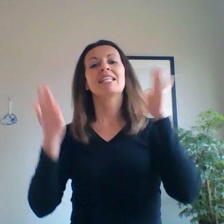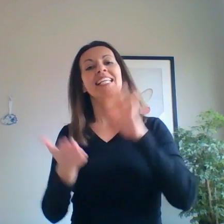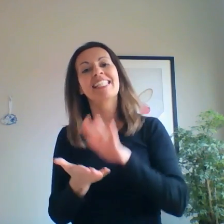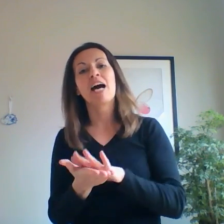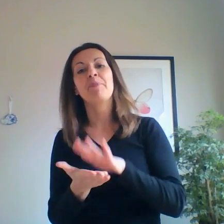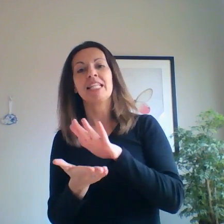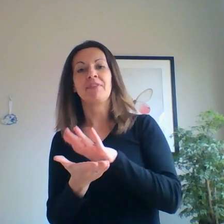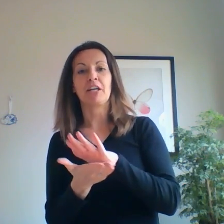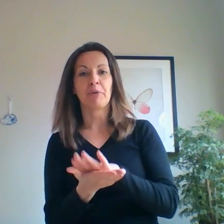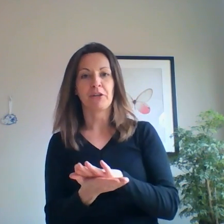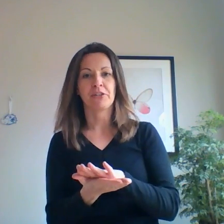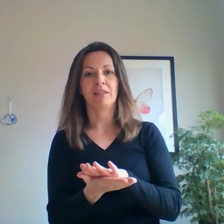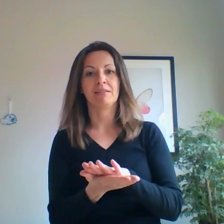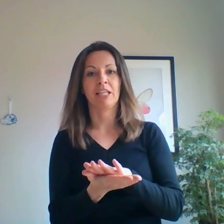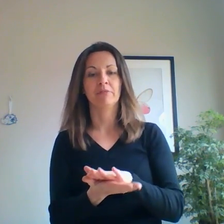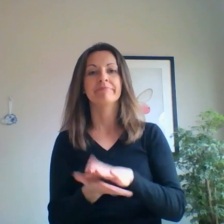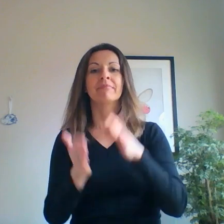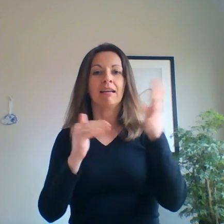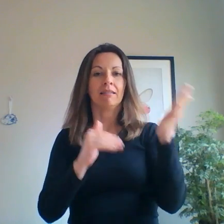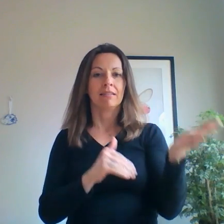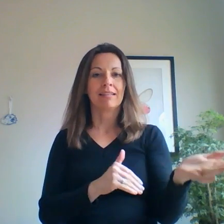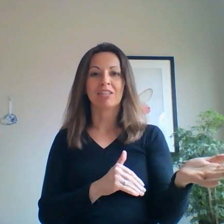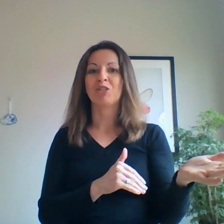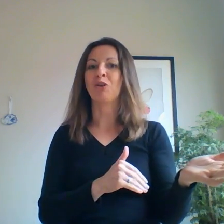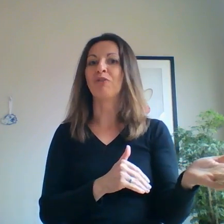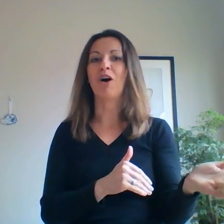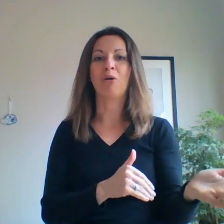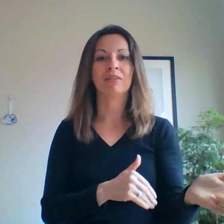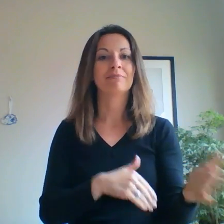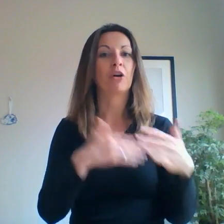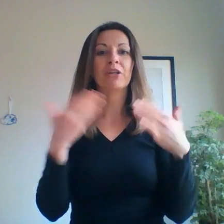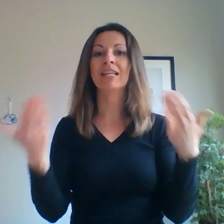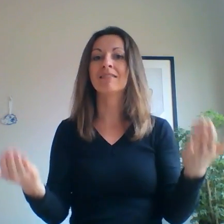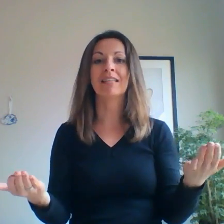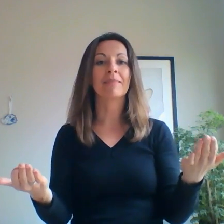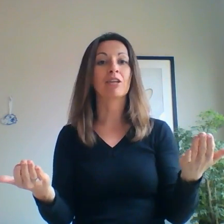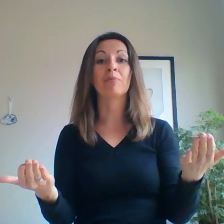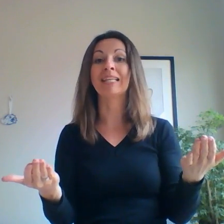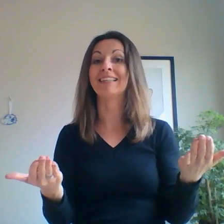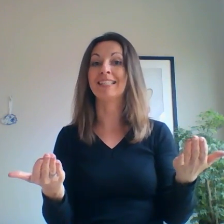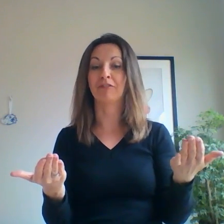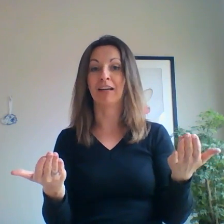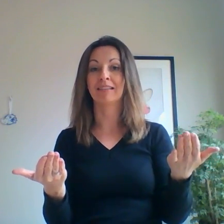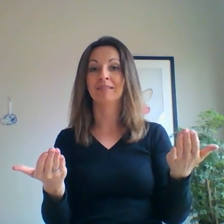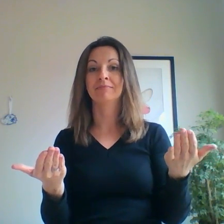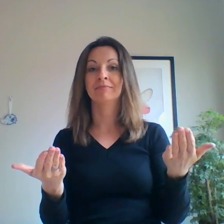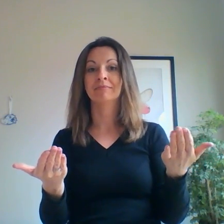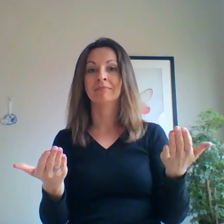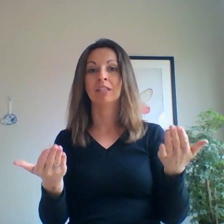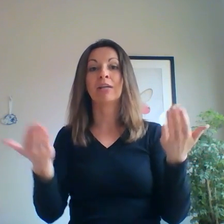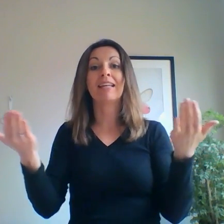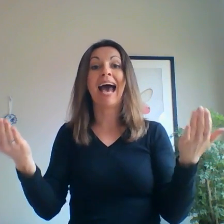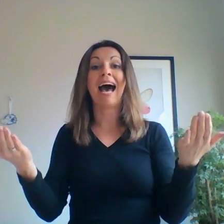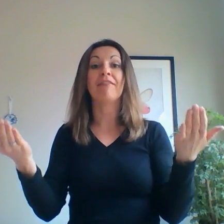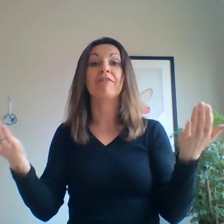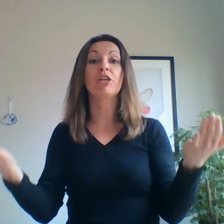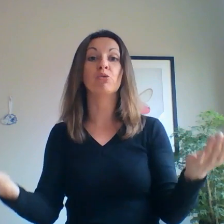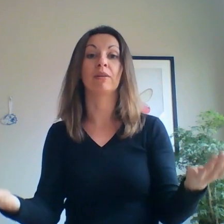an example that's very personal to you such as your phone or you can use something completely different. You can have a visual